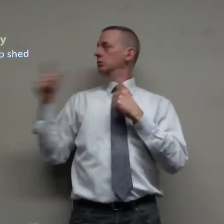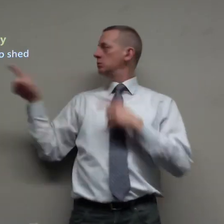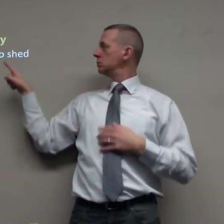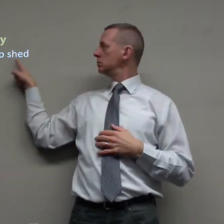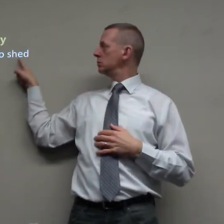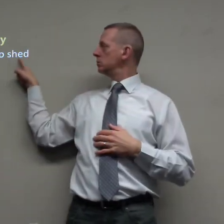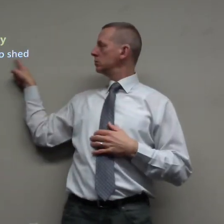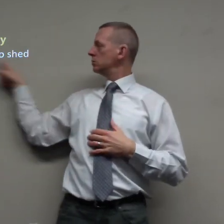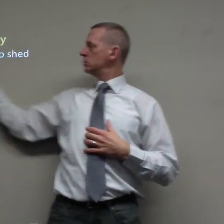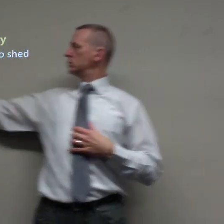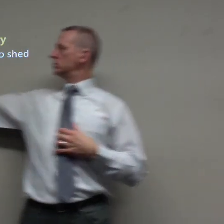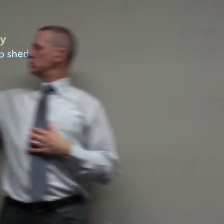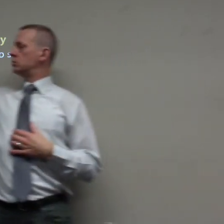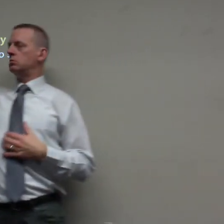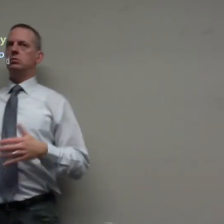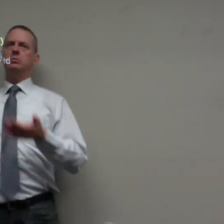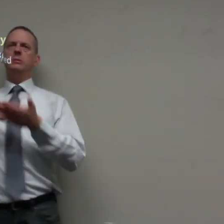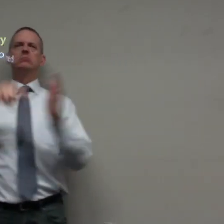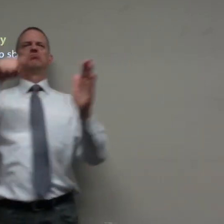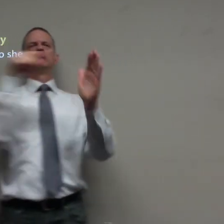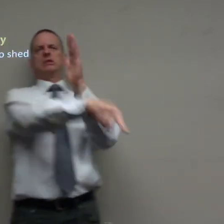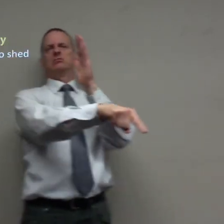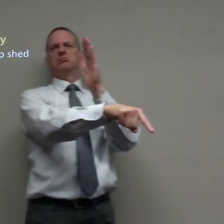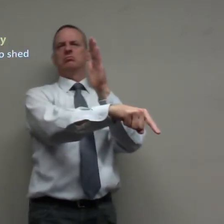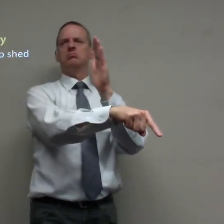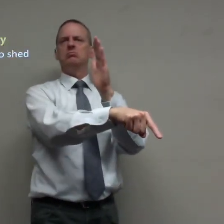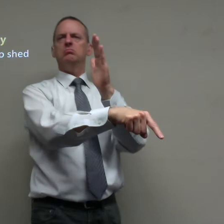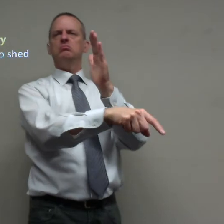English their memes they're ready to kill